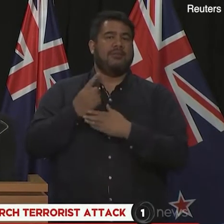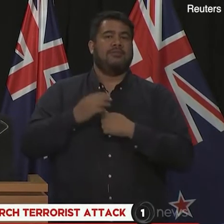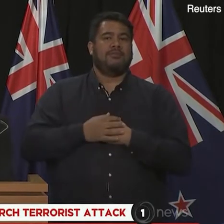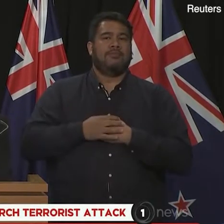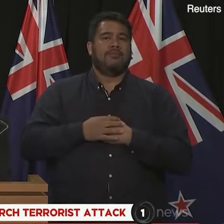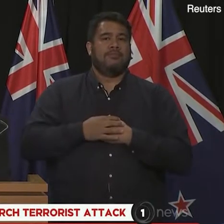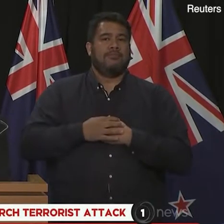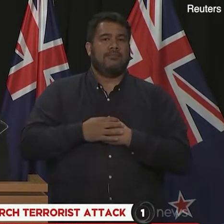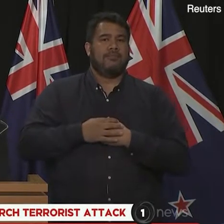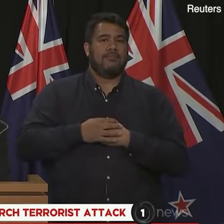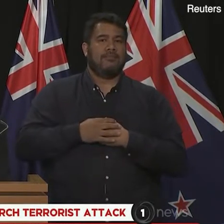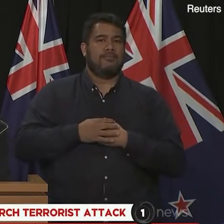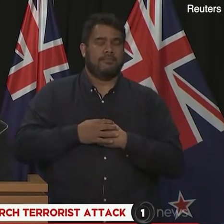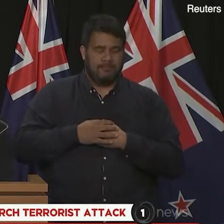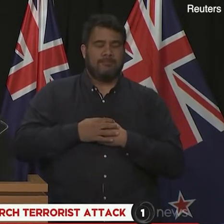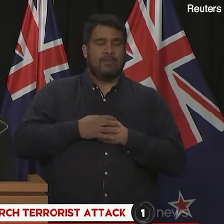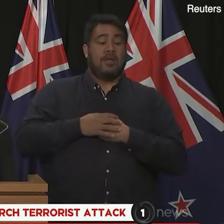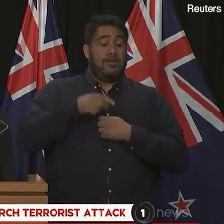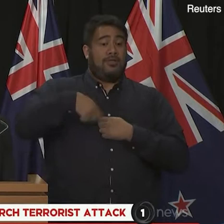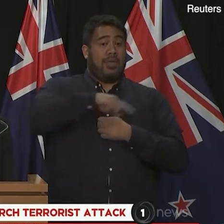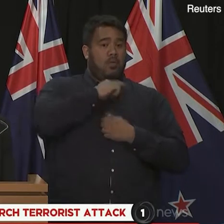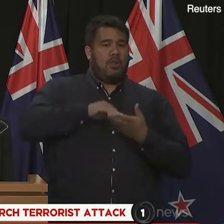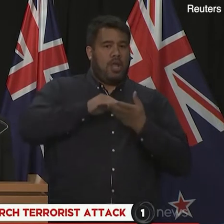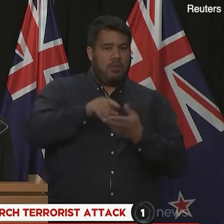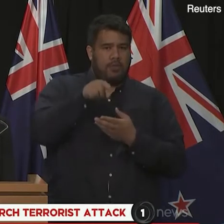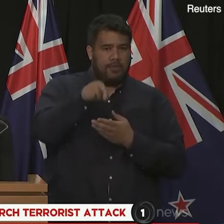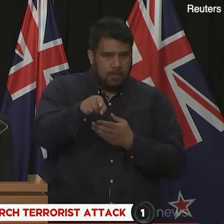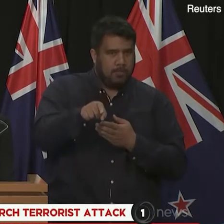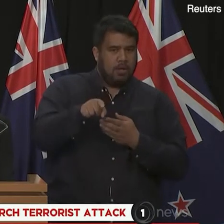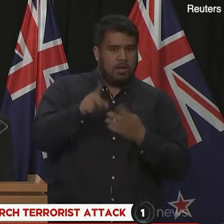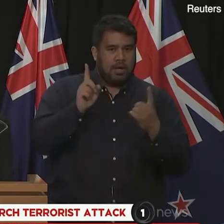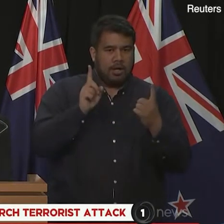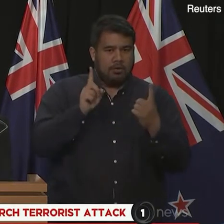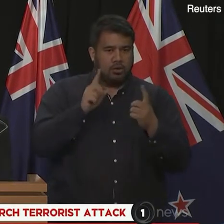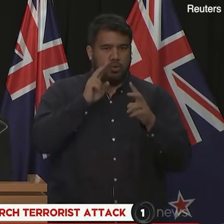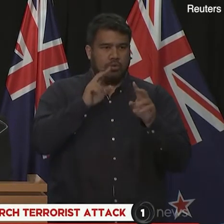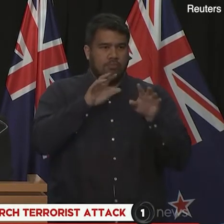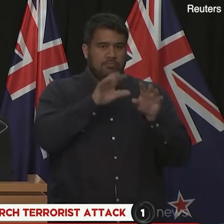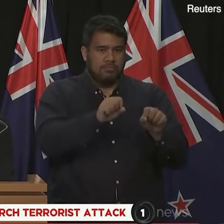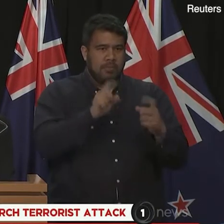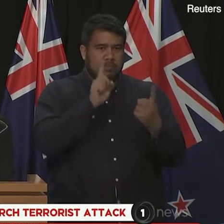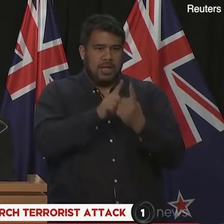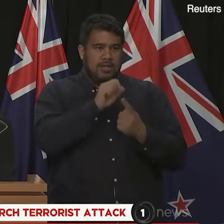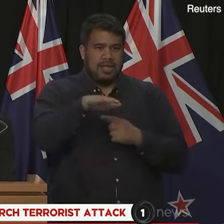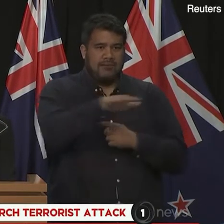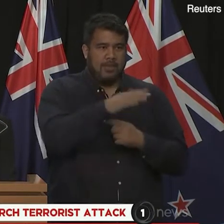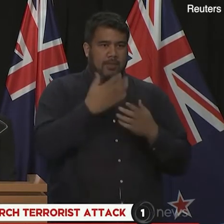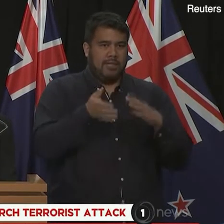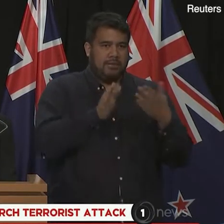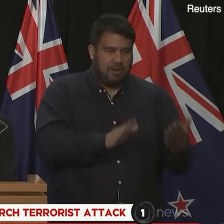repatriate them with their loved ones in a way that is consistent with Muslim beliefs, or taking into account these particular